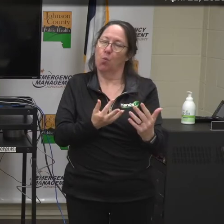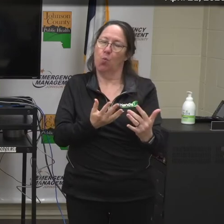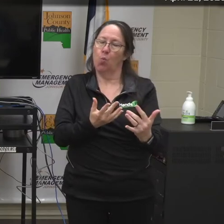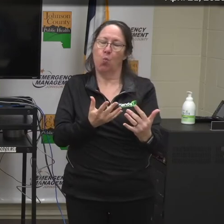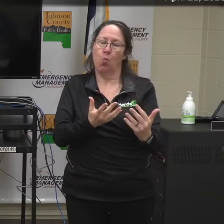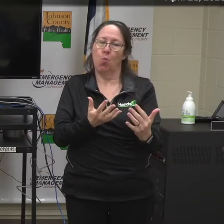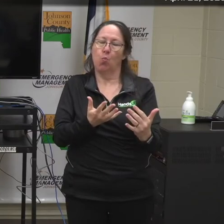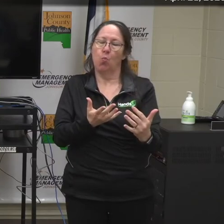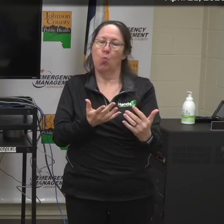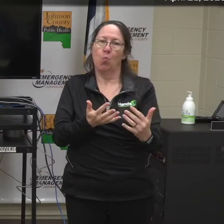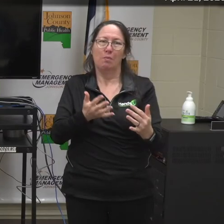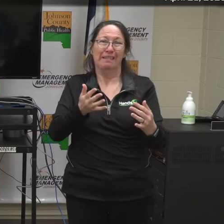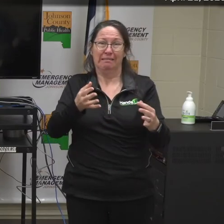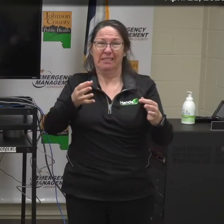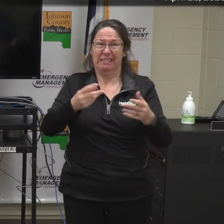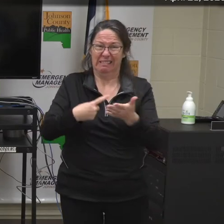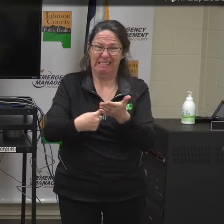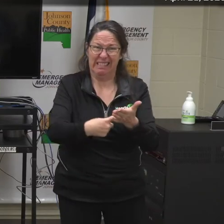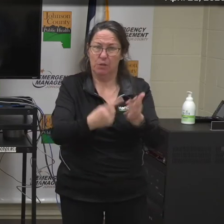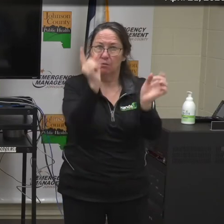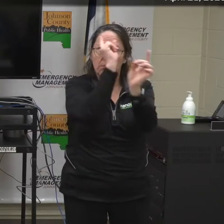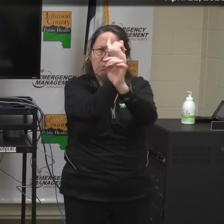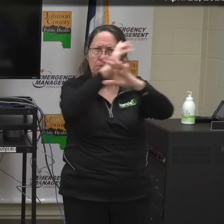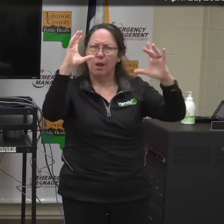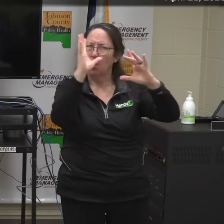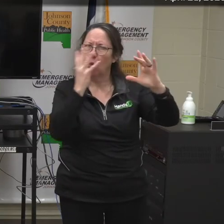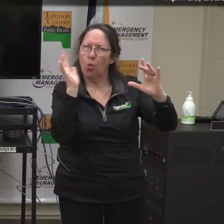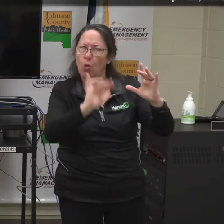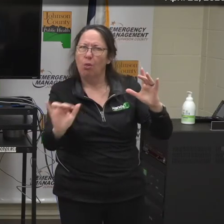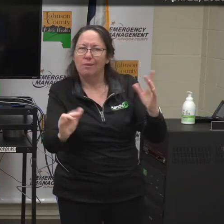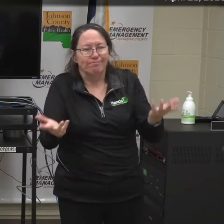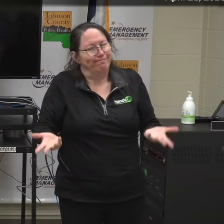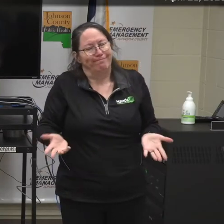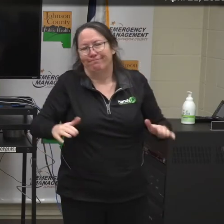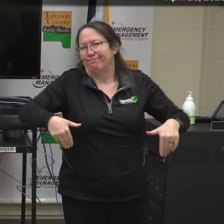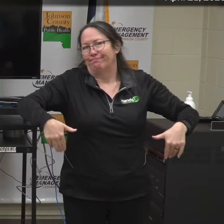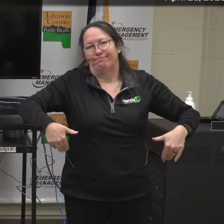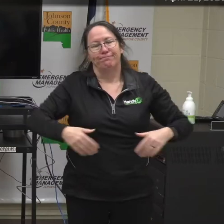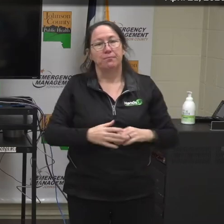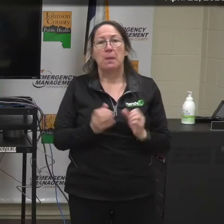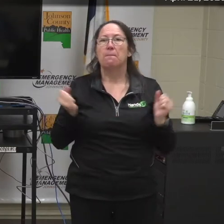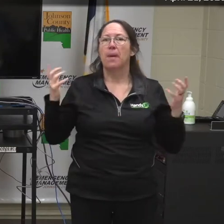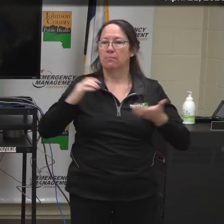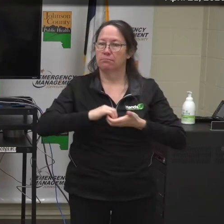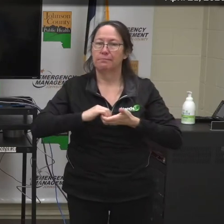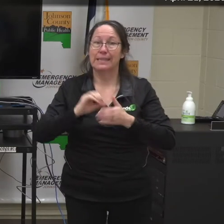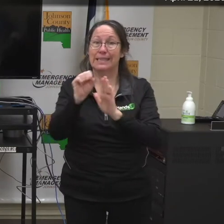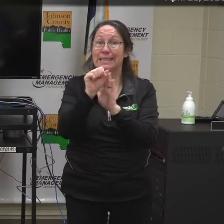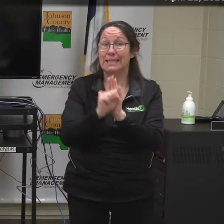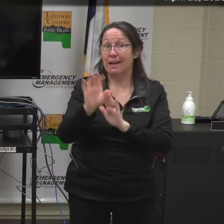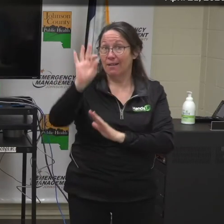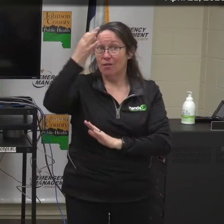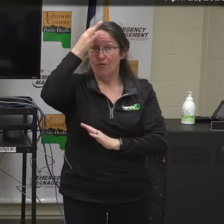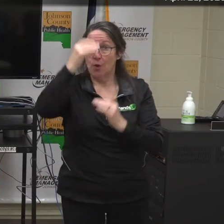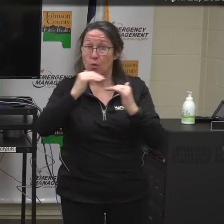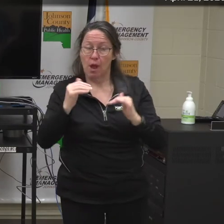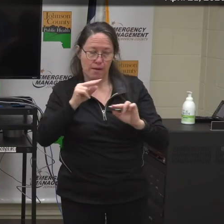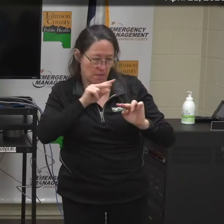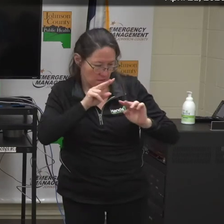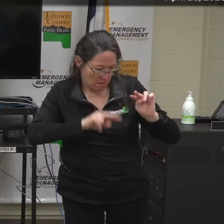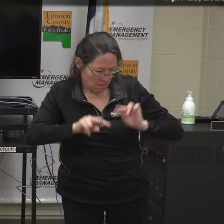early on right now to imagine what that might look like, but I'm sure many partners at the state and federal level are looking at that.